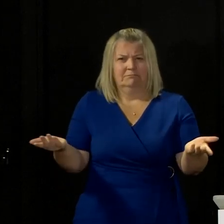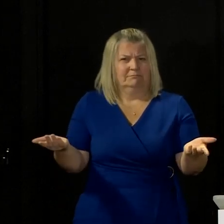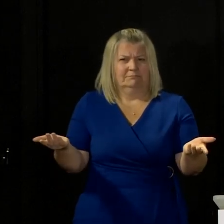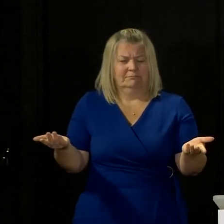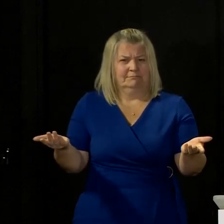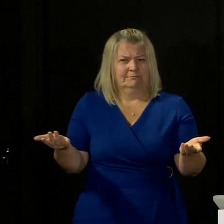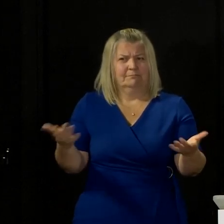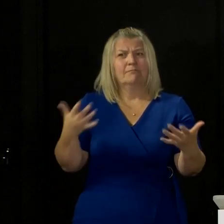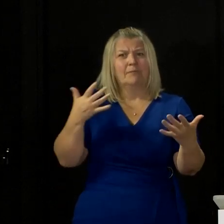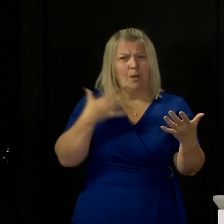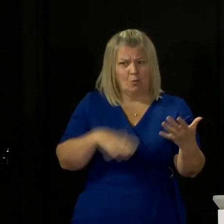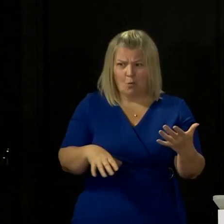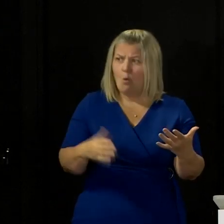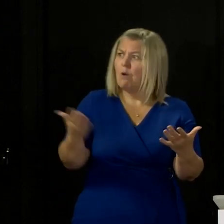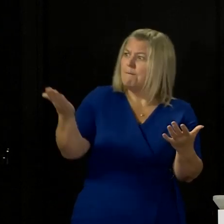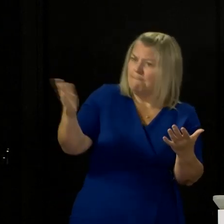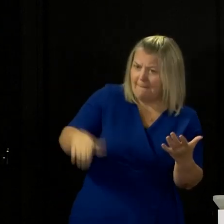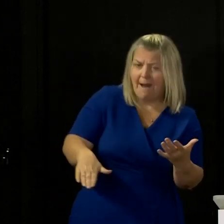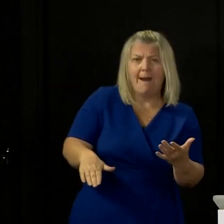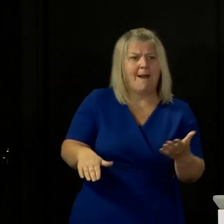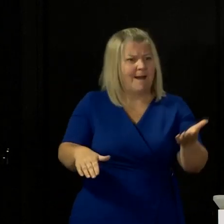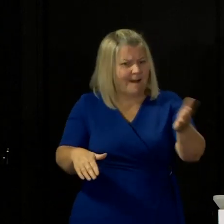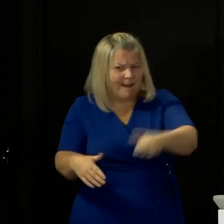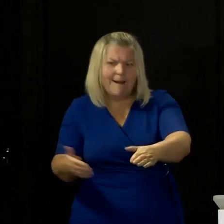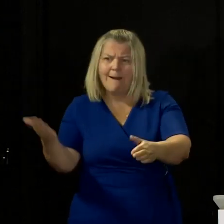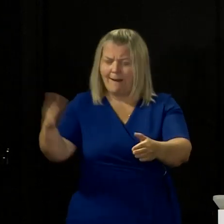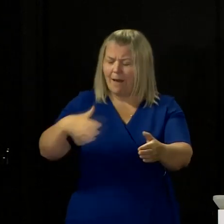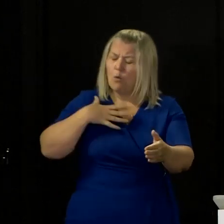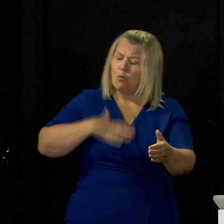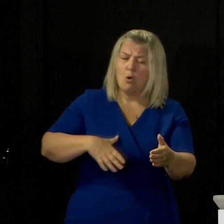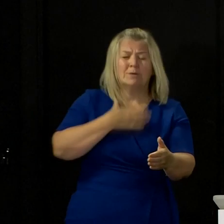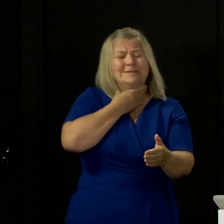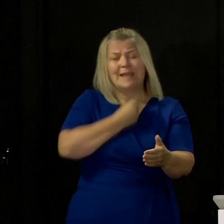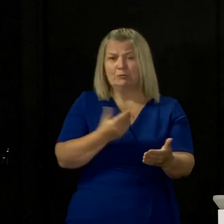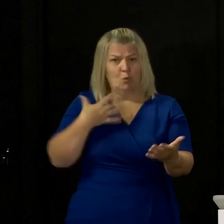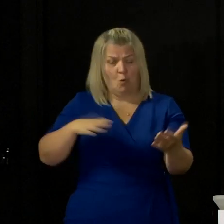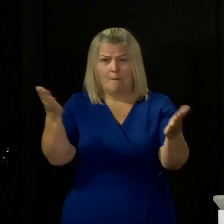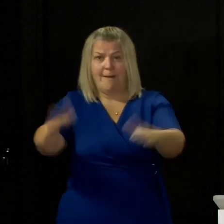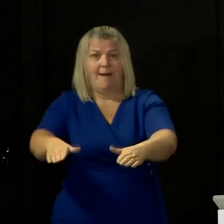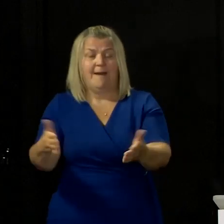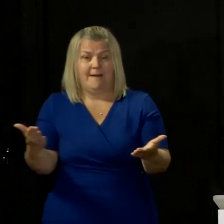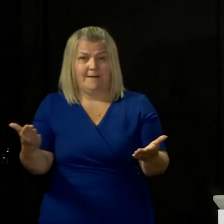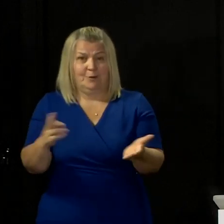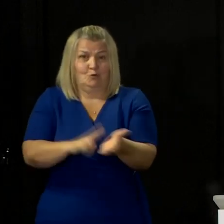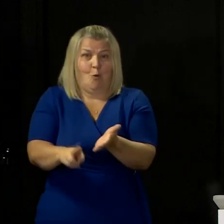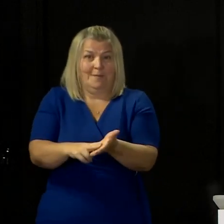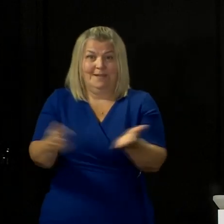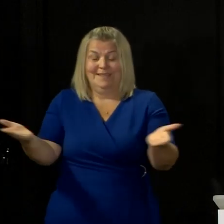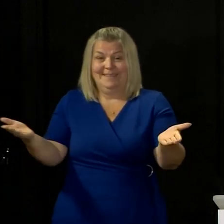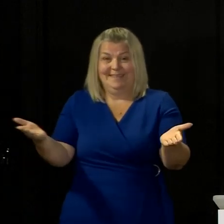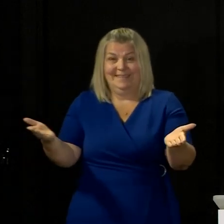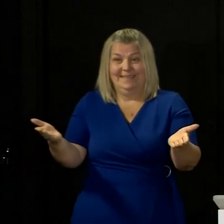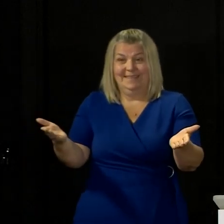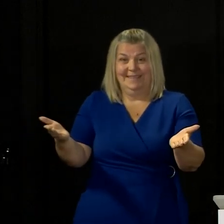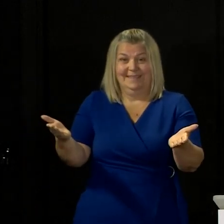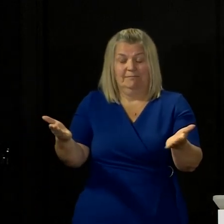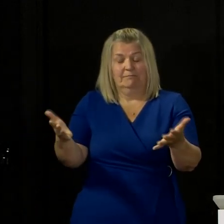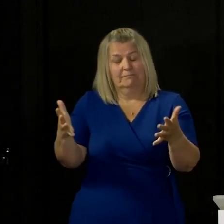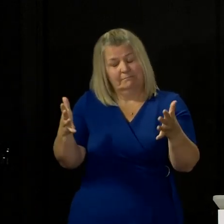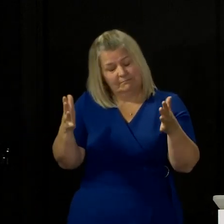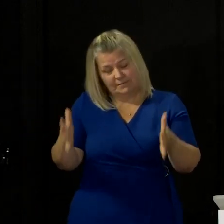longer than necessary. I want us to get back to normal. I desperately, desperately want us to get back to normal. But I have to steer